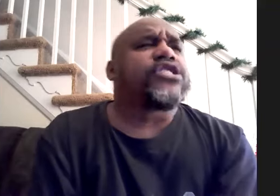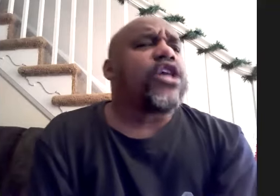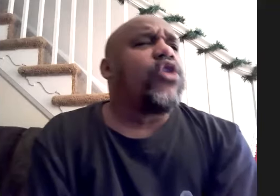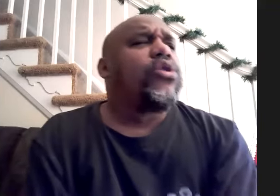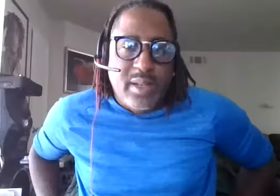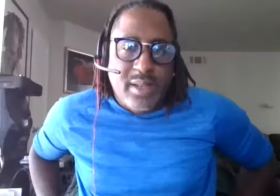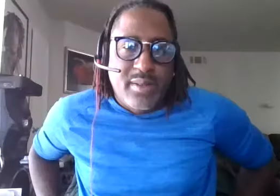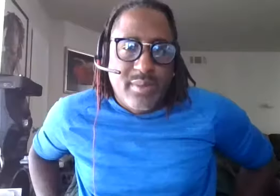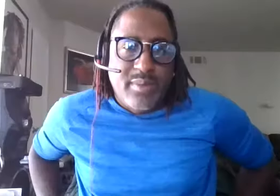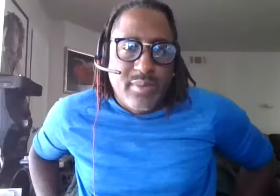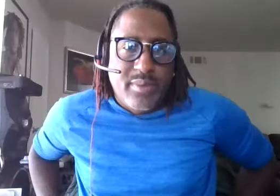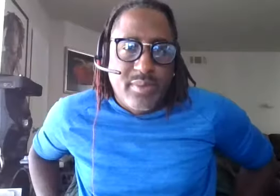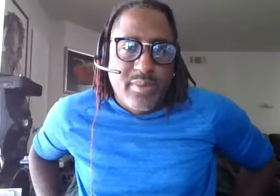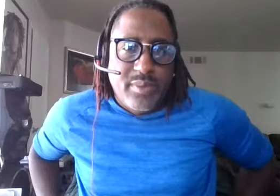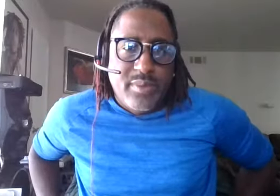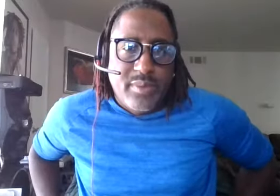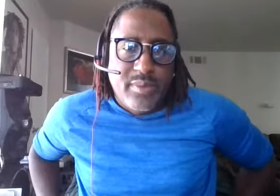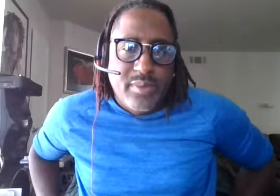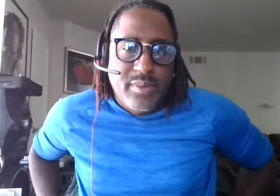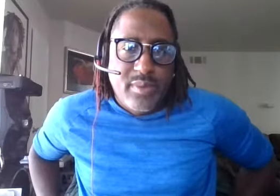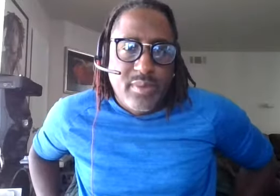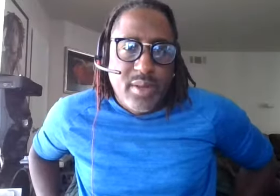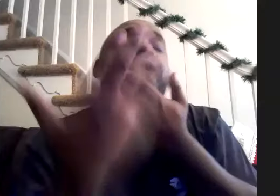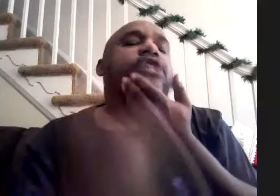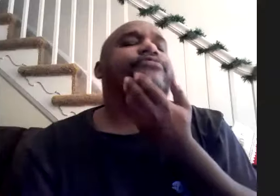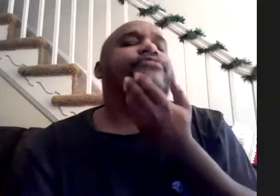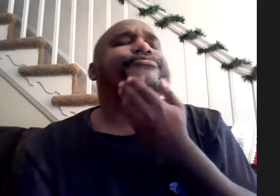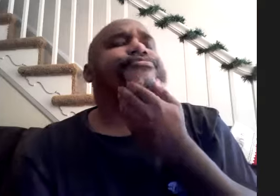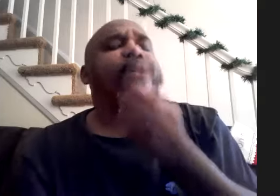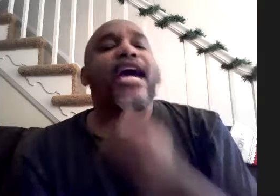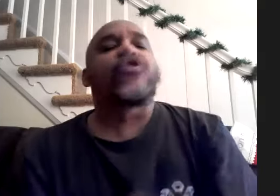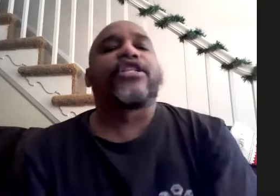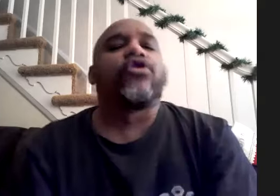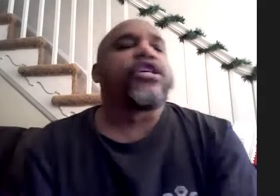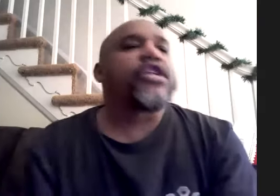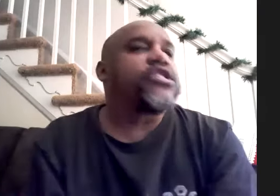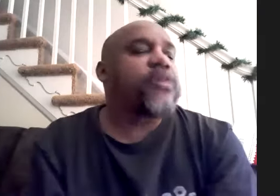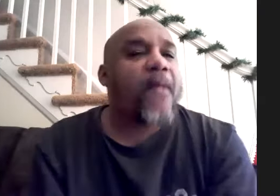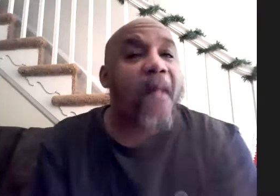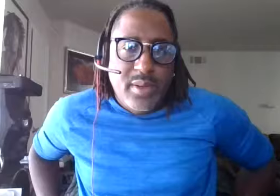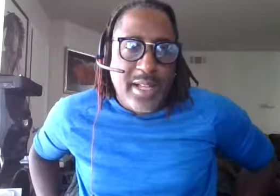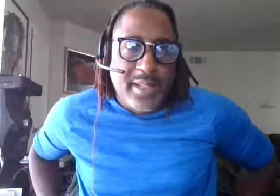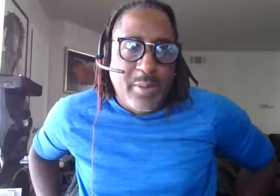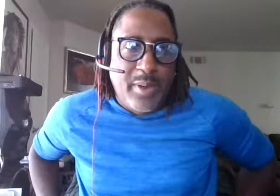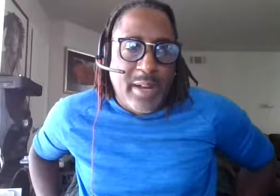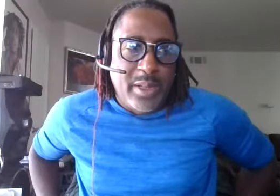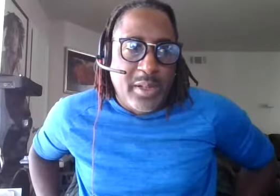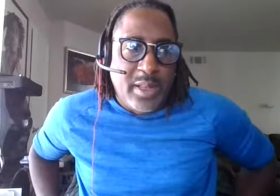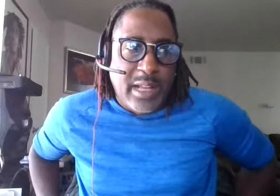so that was part of yeah yeah getting yeah getting back to the jazz and hip-hop you know you think